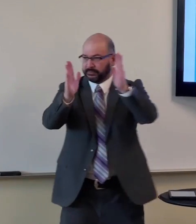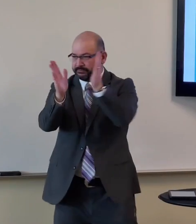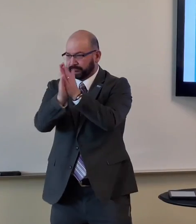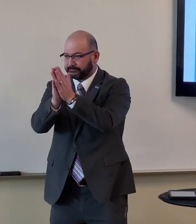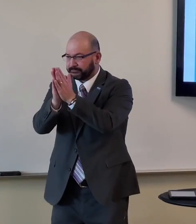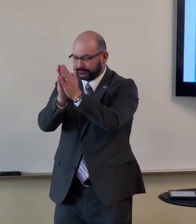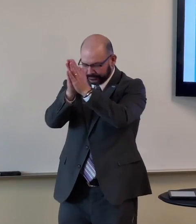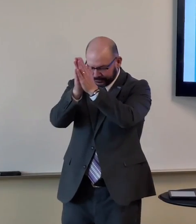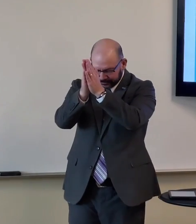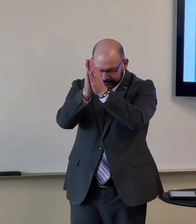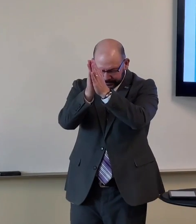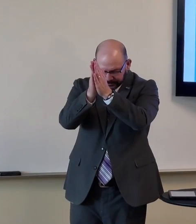so let's pray